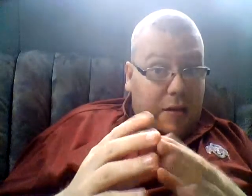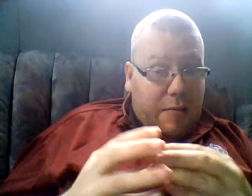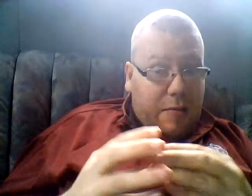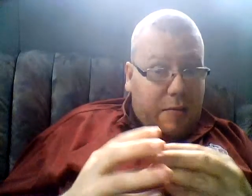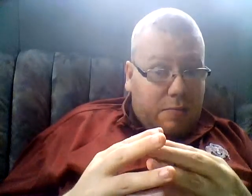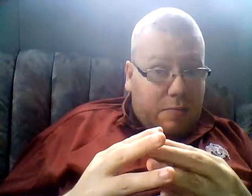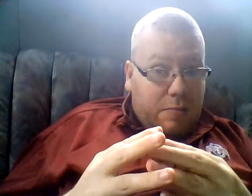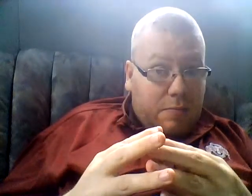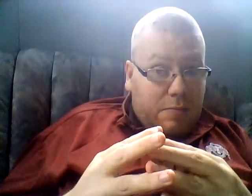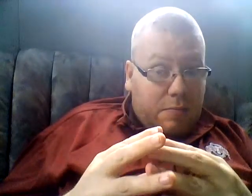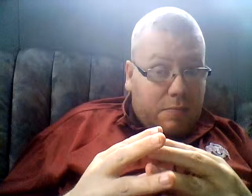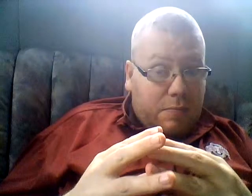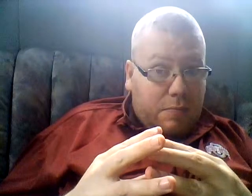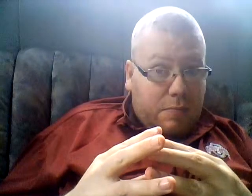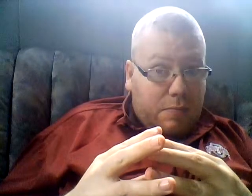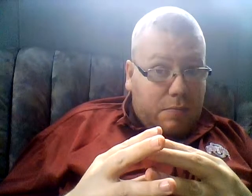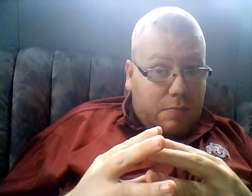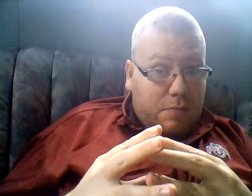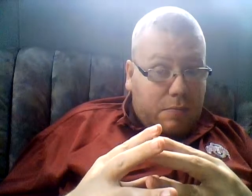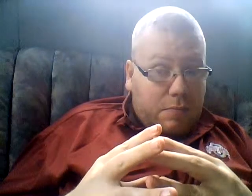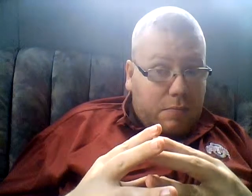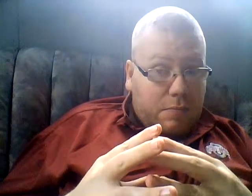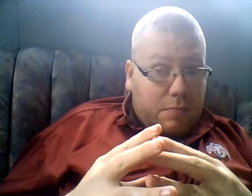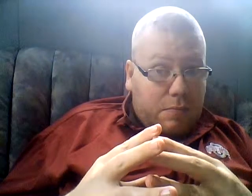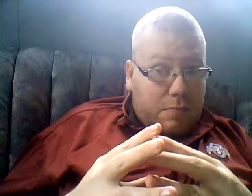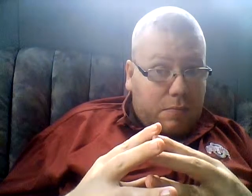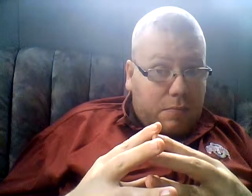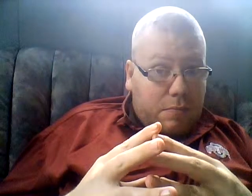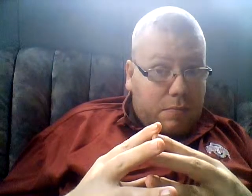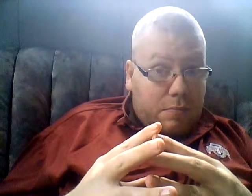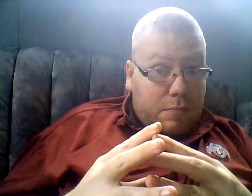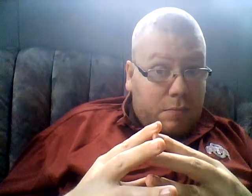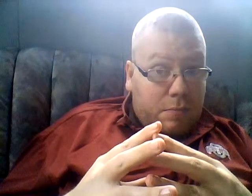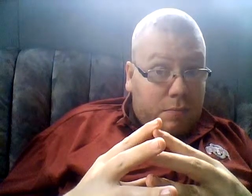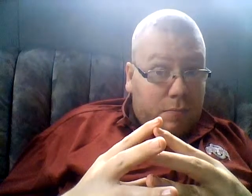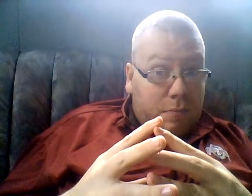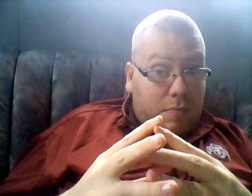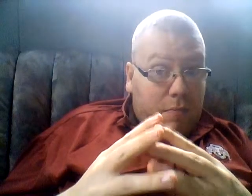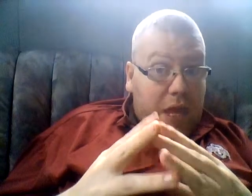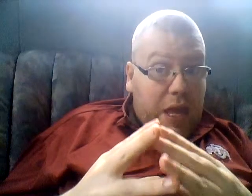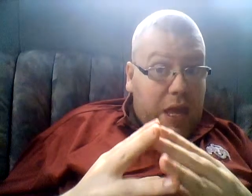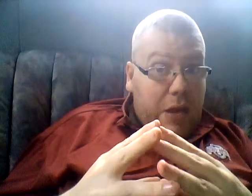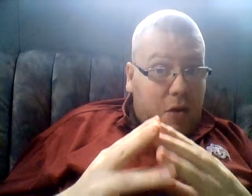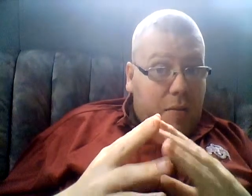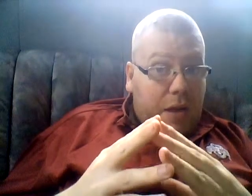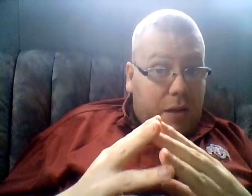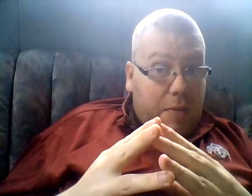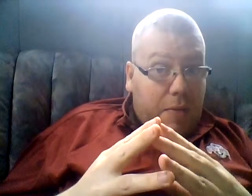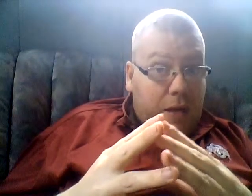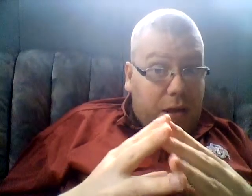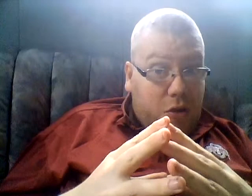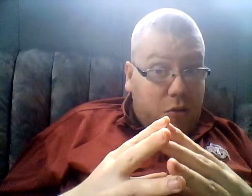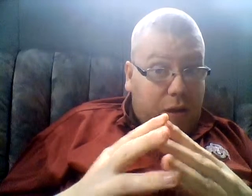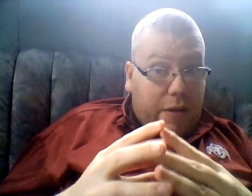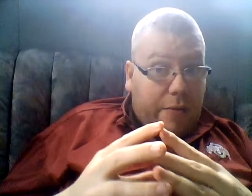may or may not be in danger because of those